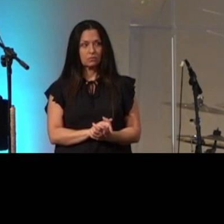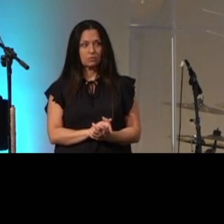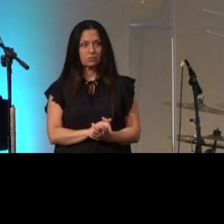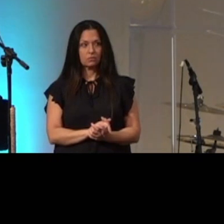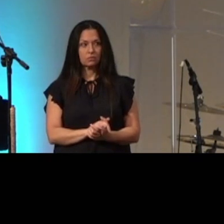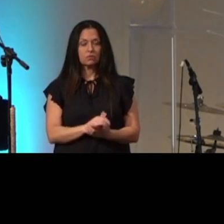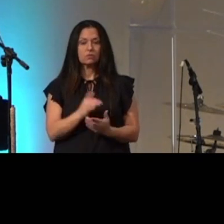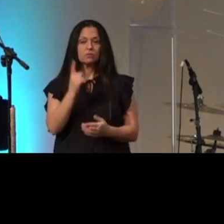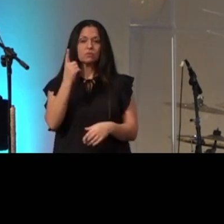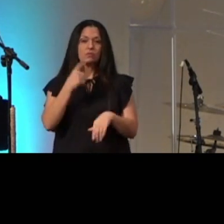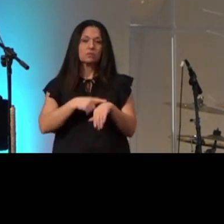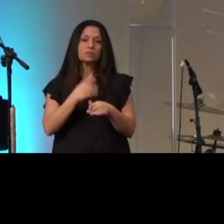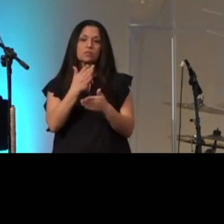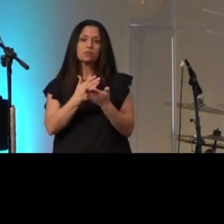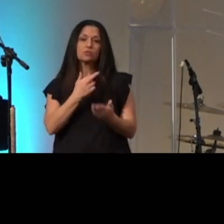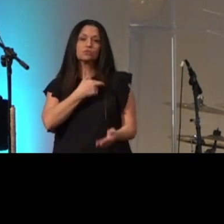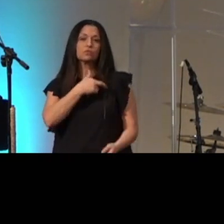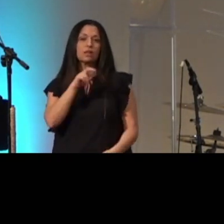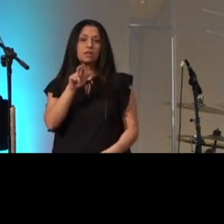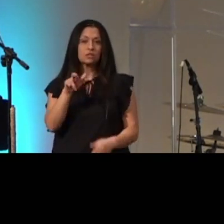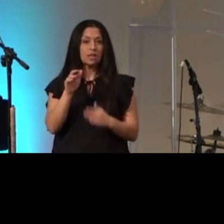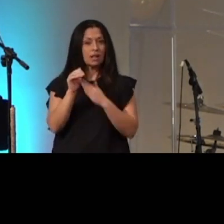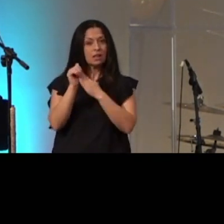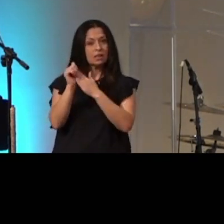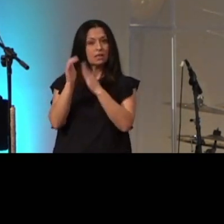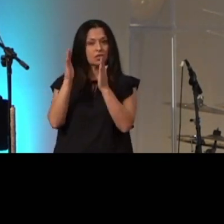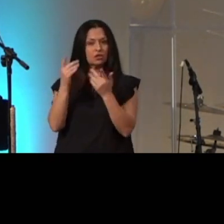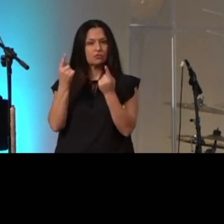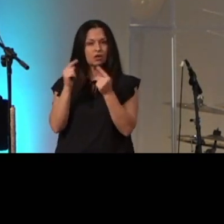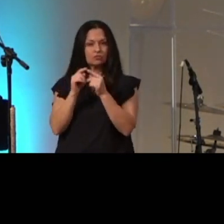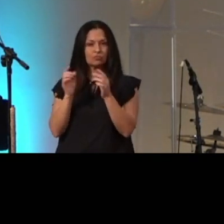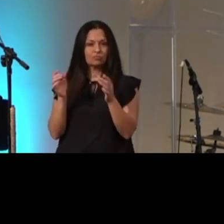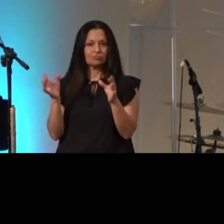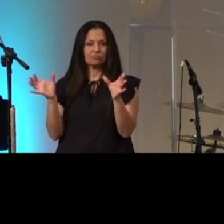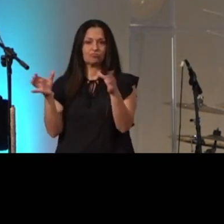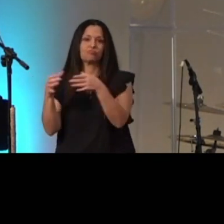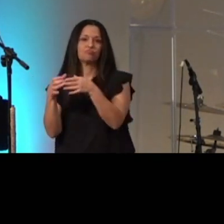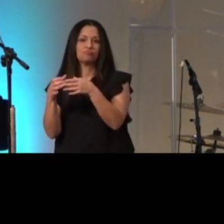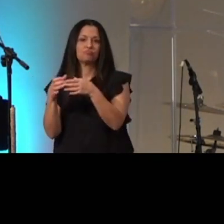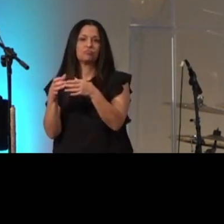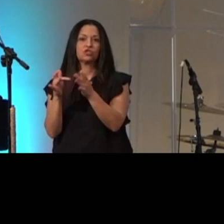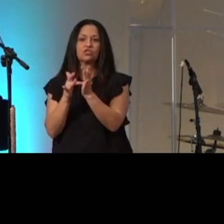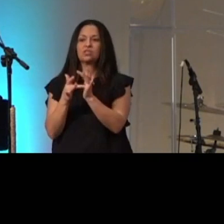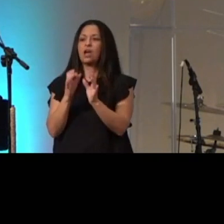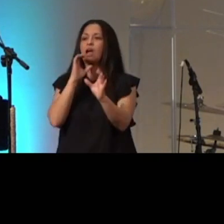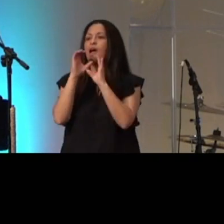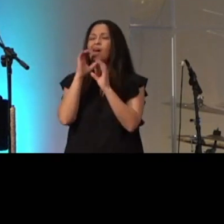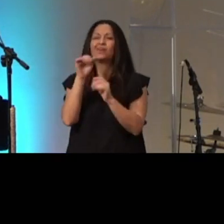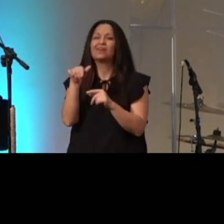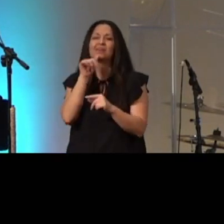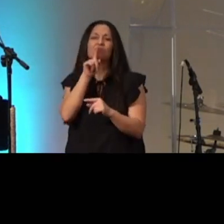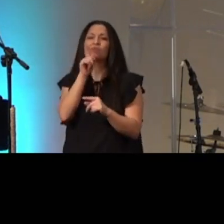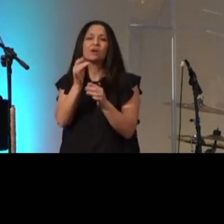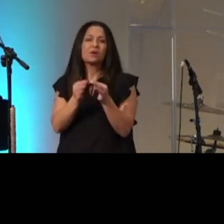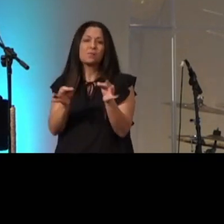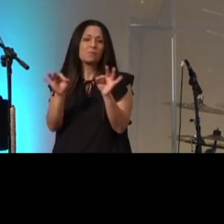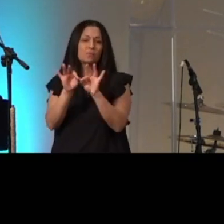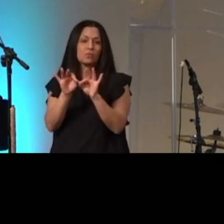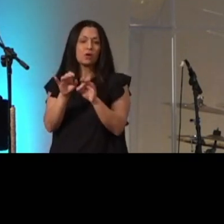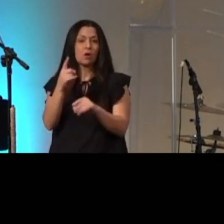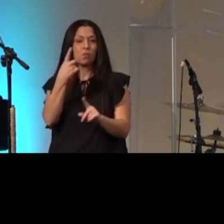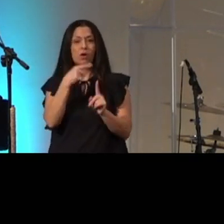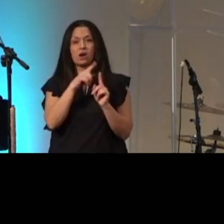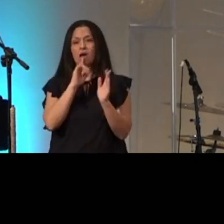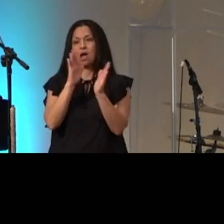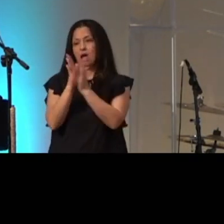some religious leaders were trying to trap jesus get him into conversations that just didn't matter and so one of them asked him the